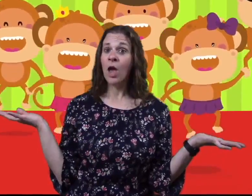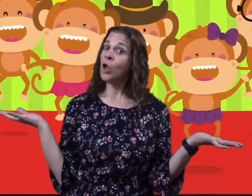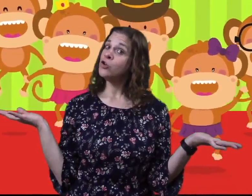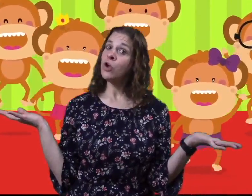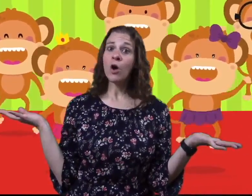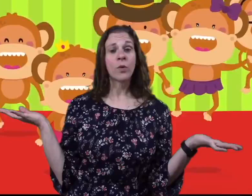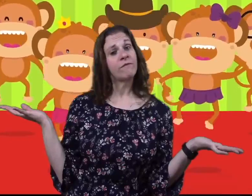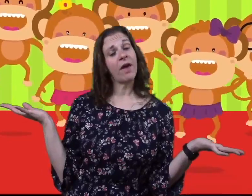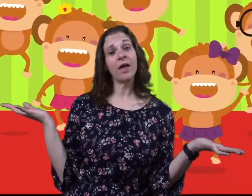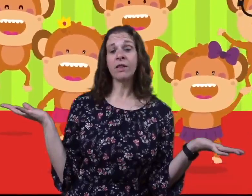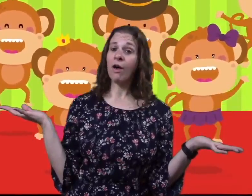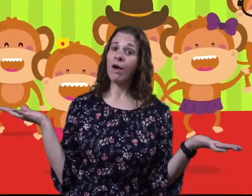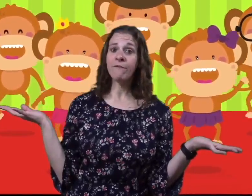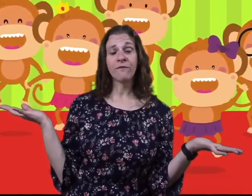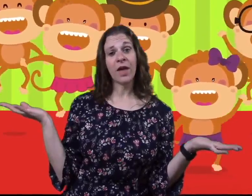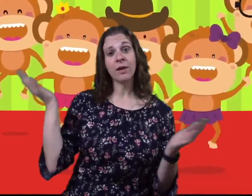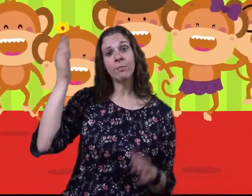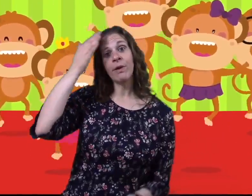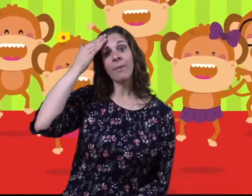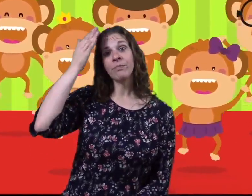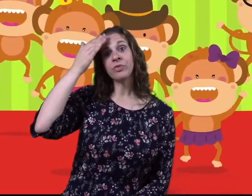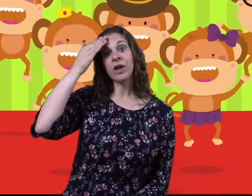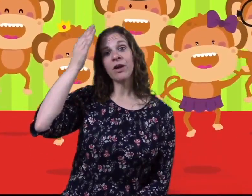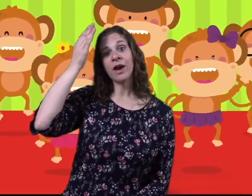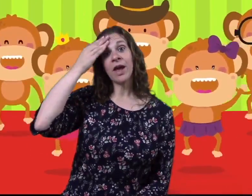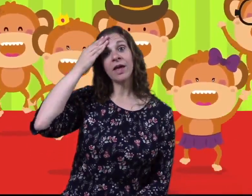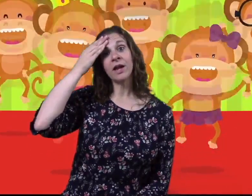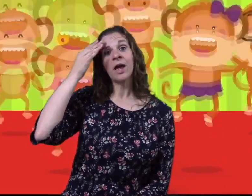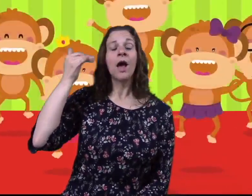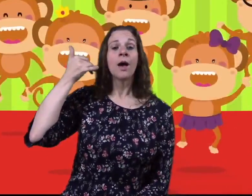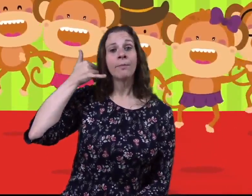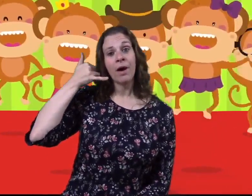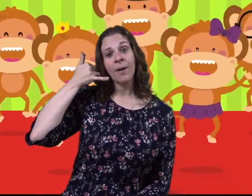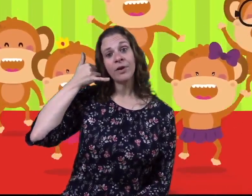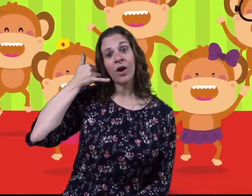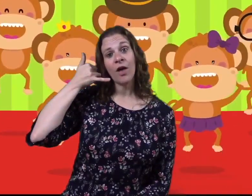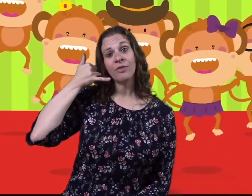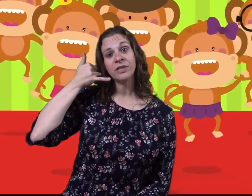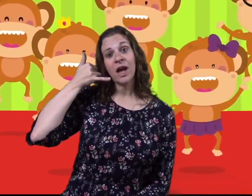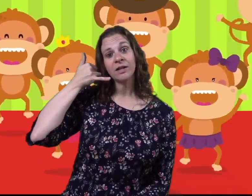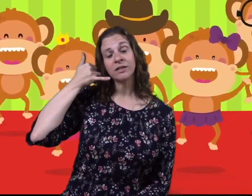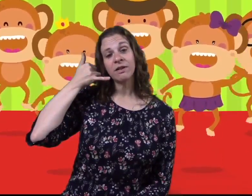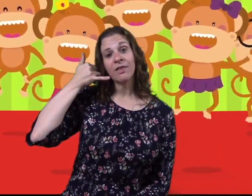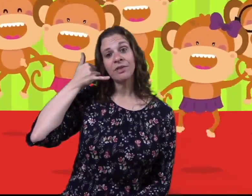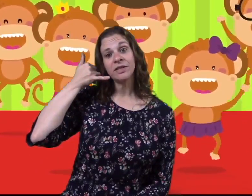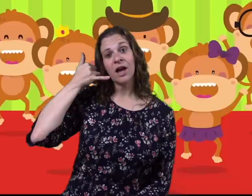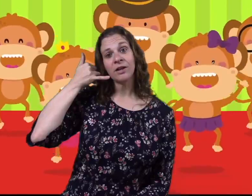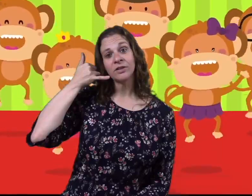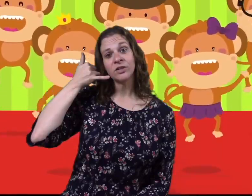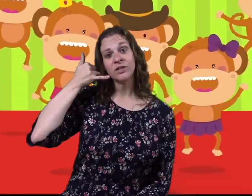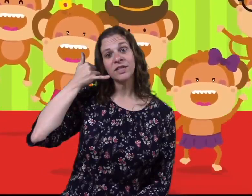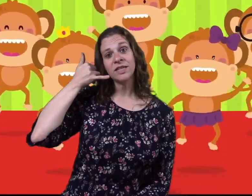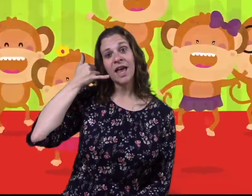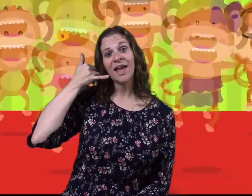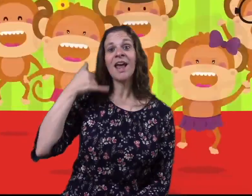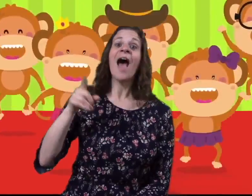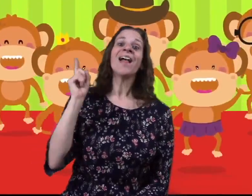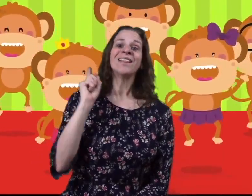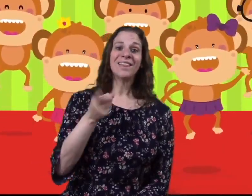No one fell off and bumped their head. Mama called the doctor and the doctor said, let